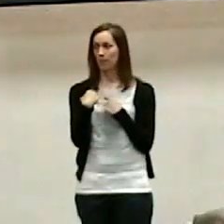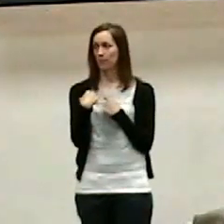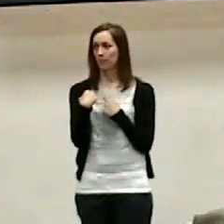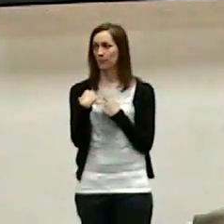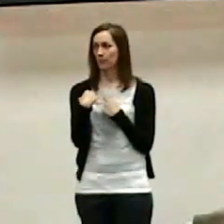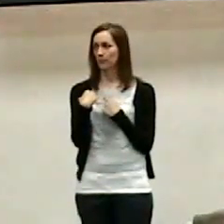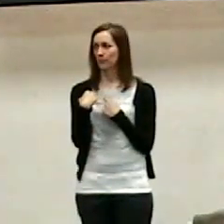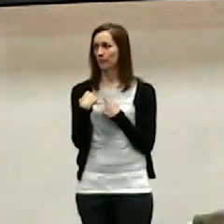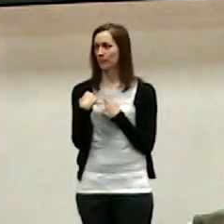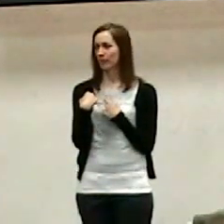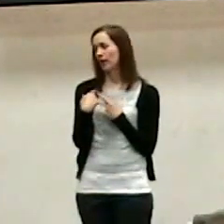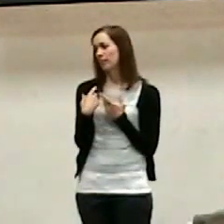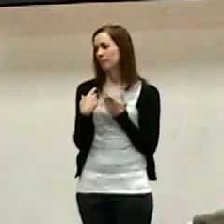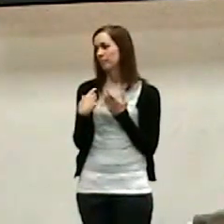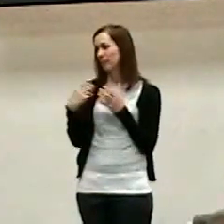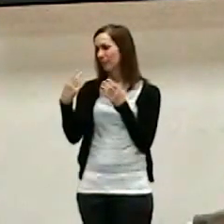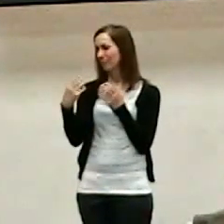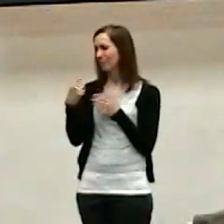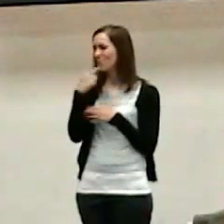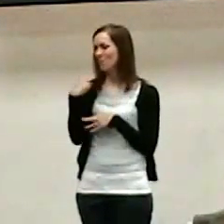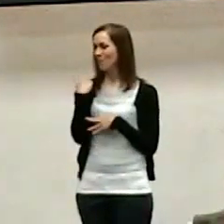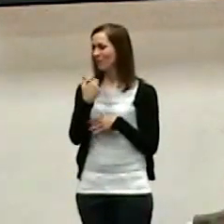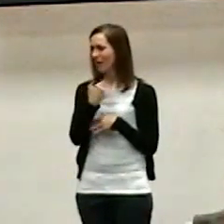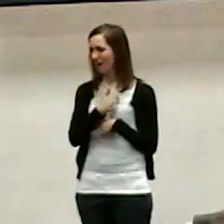introduced us to this solar device